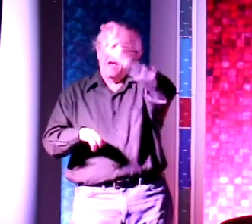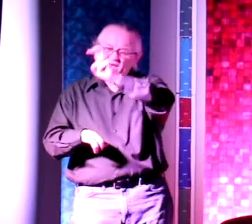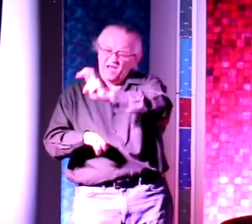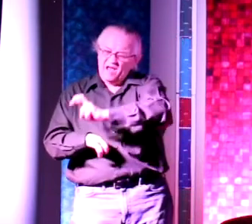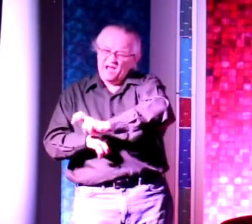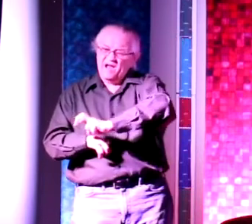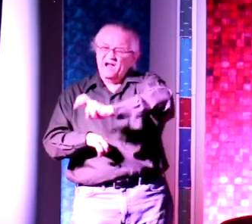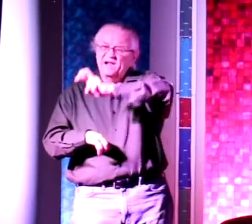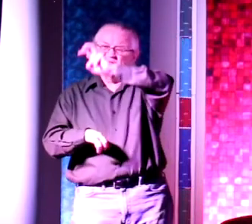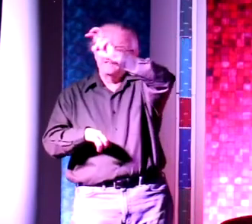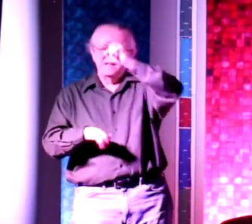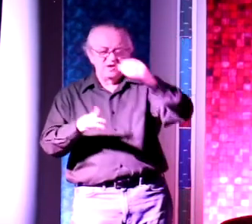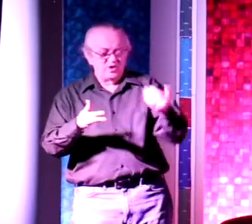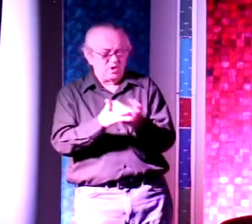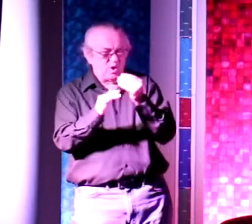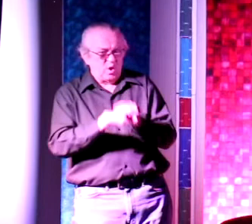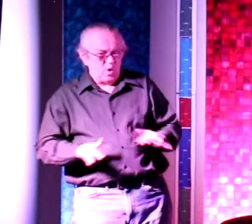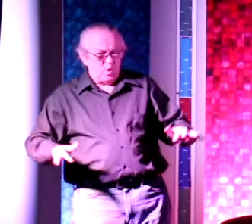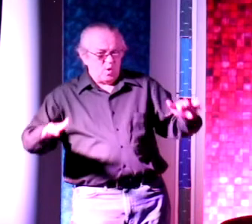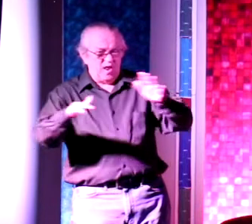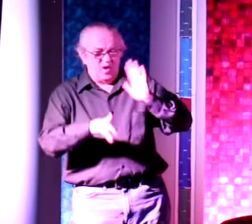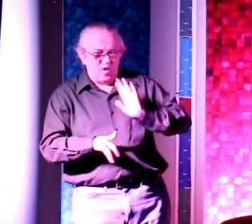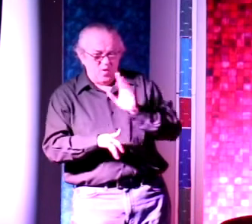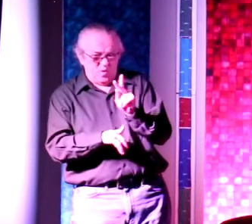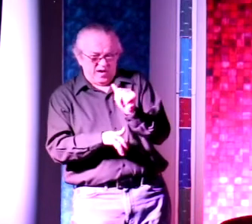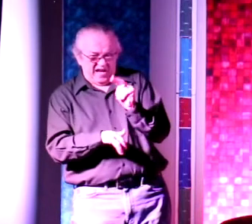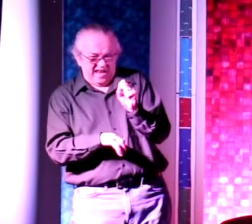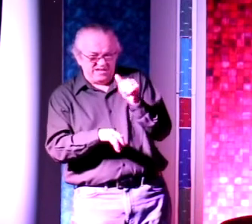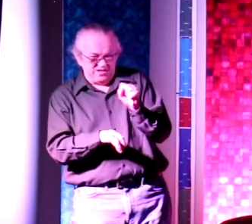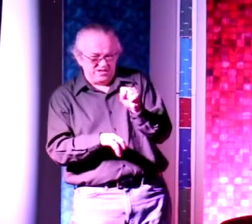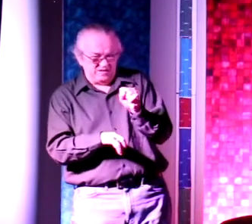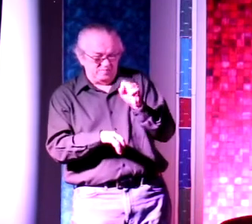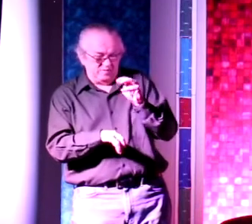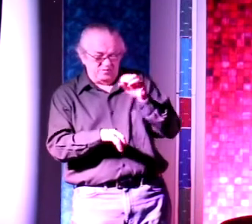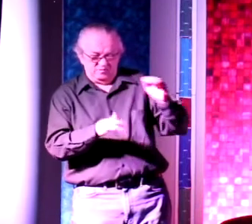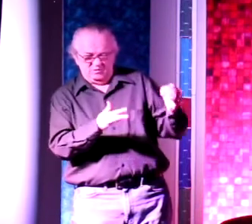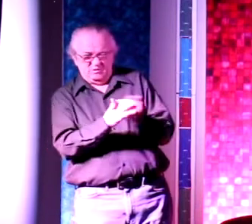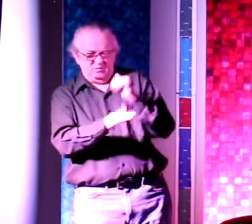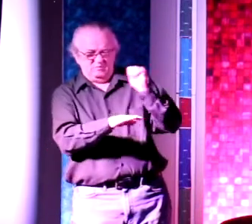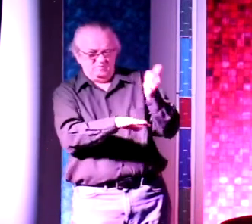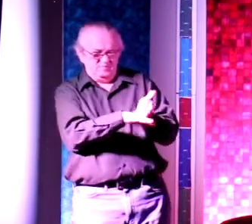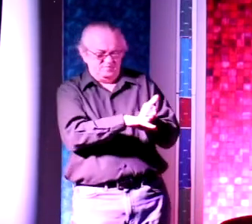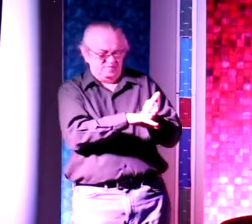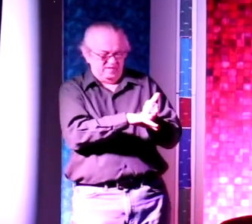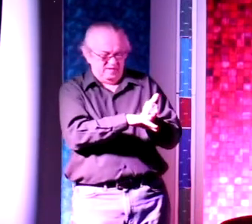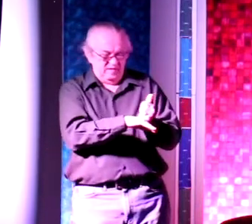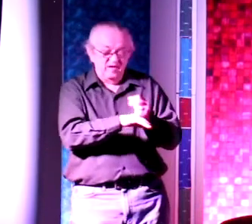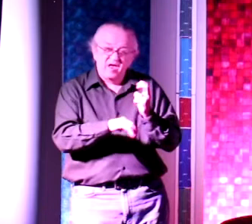frontier, which was Kansas and Missouri at the time. He traveled up to Toronto to a horse